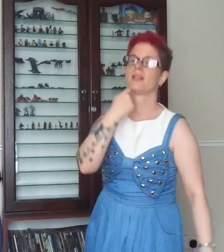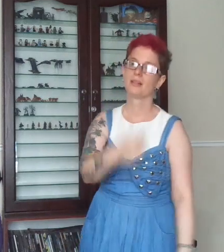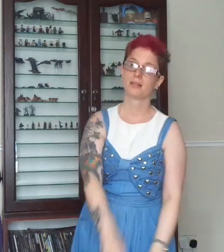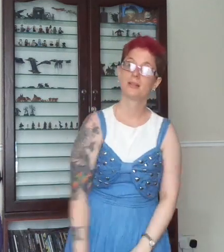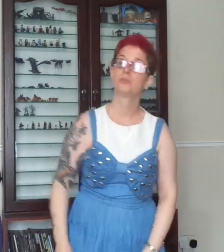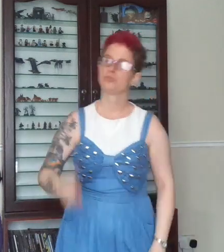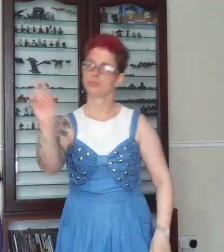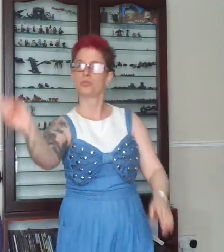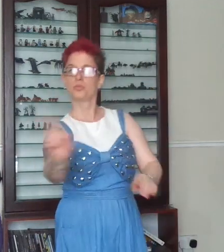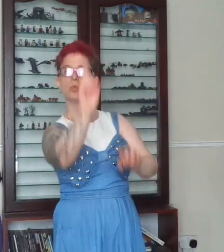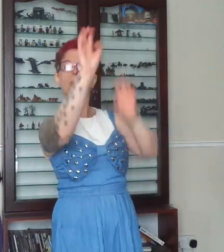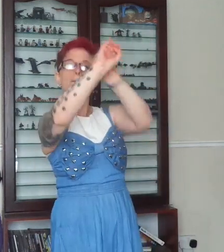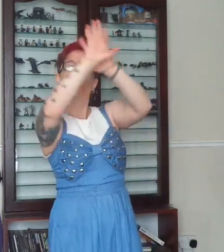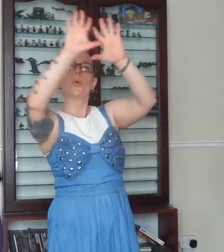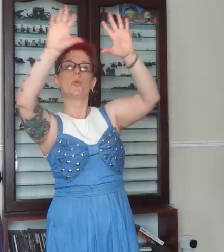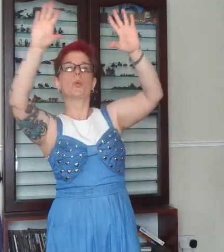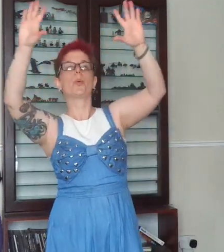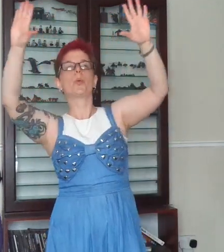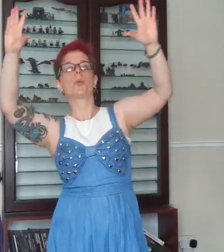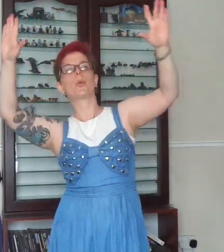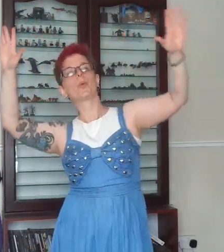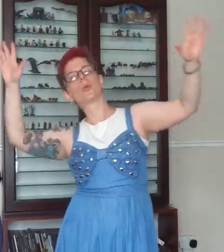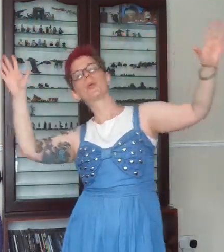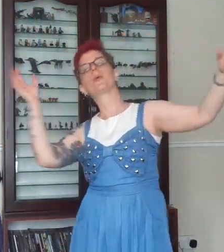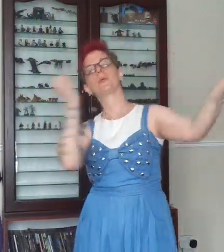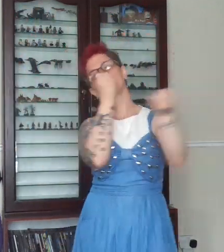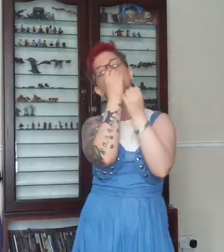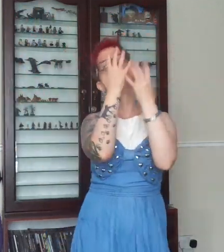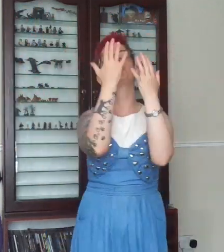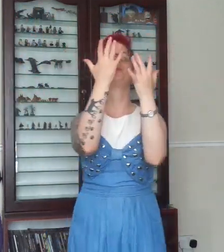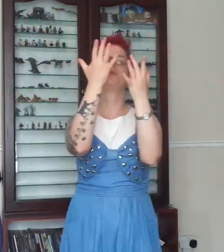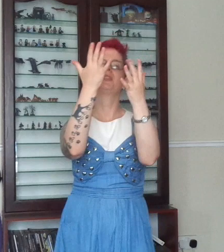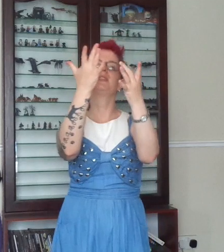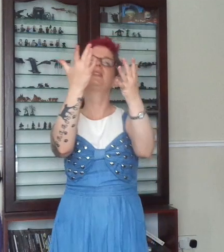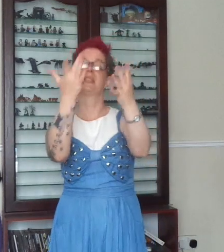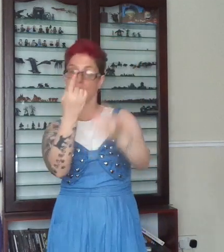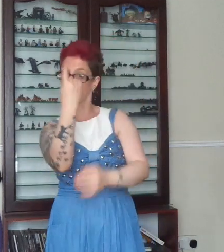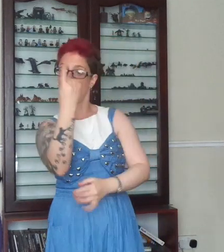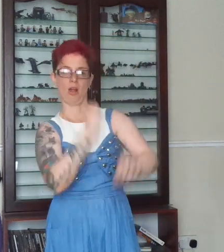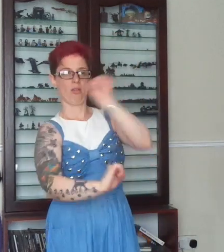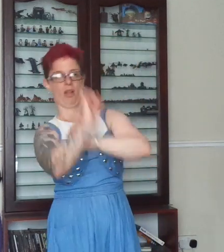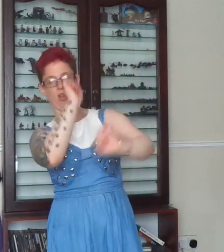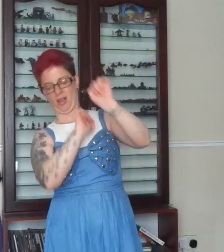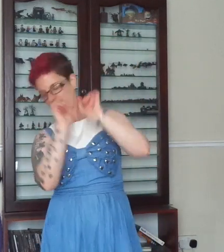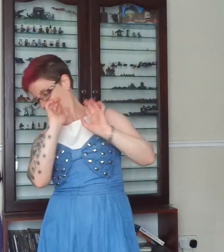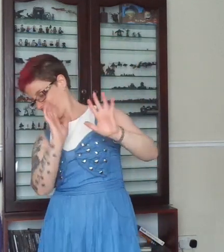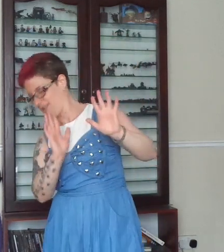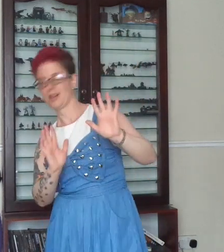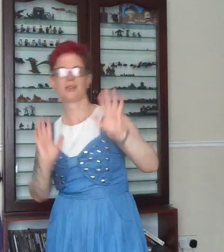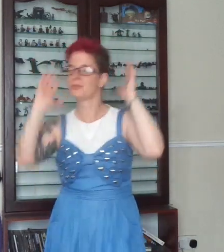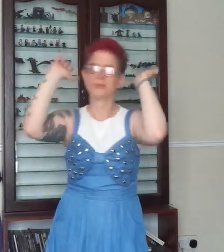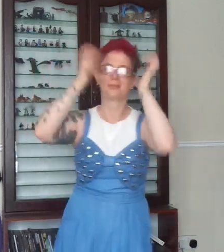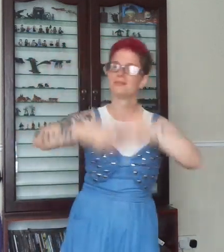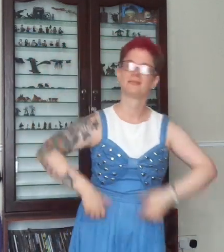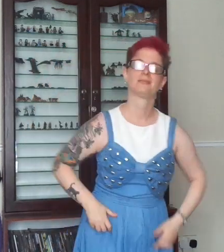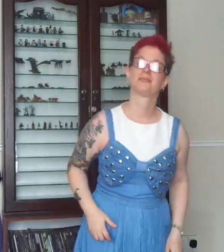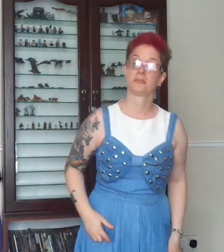everything you can be I see the beauty that you can see On the nights you feel outnumbered